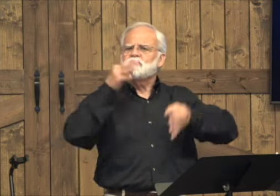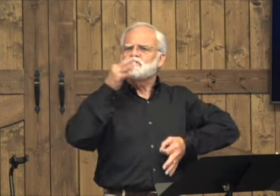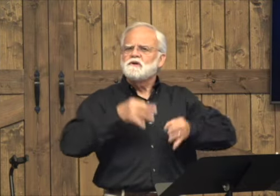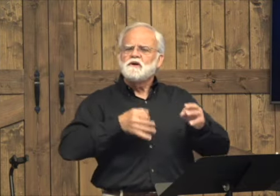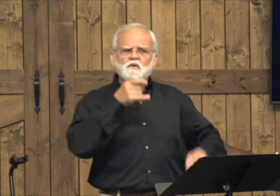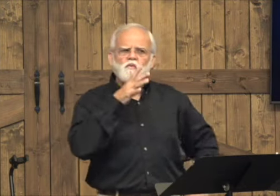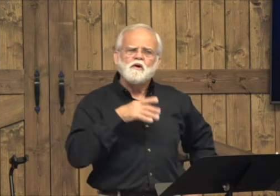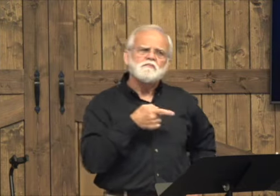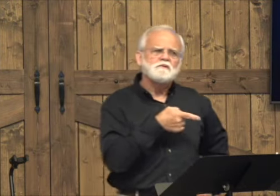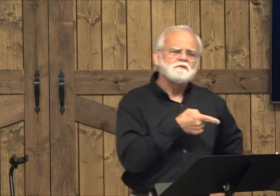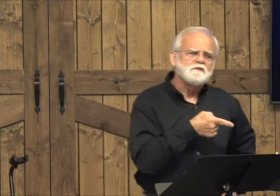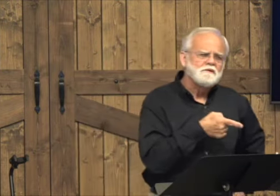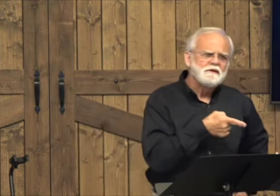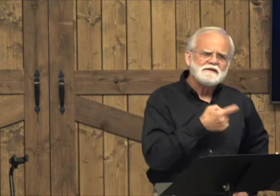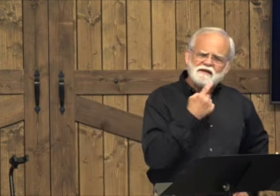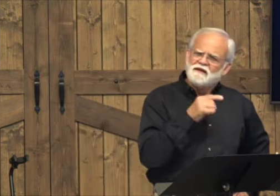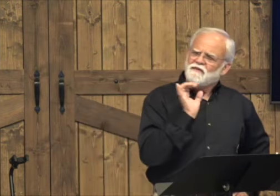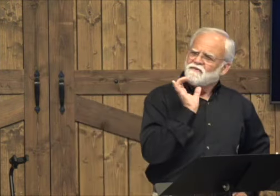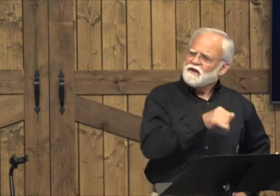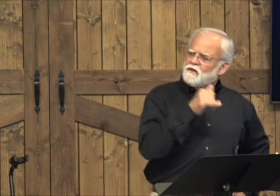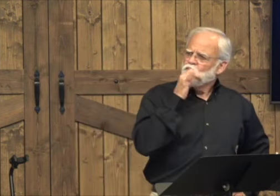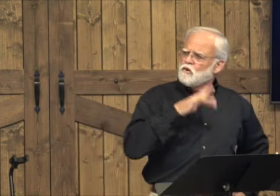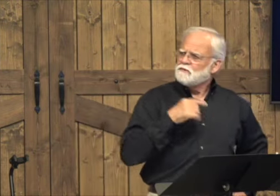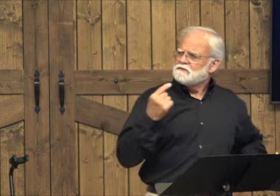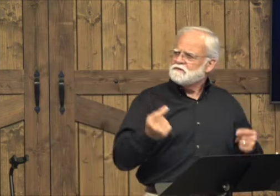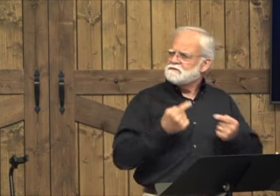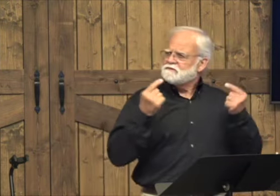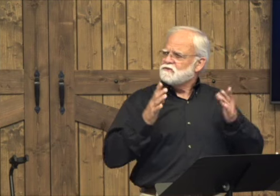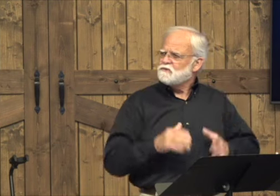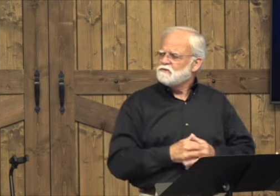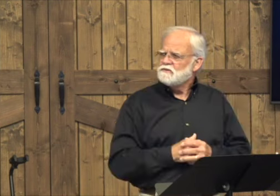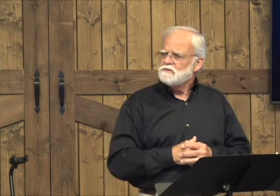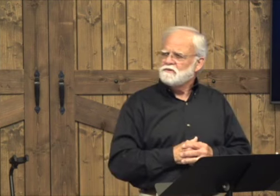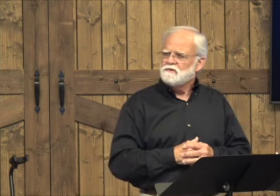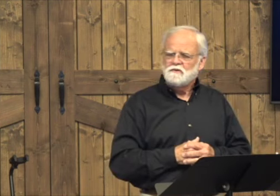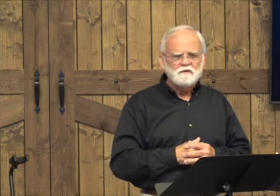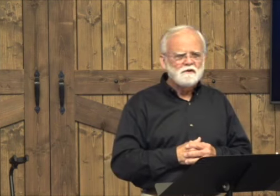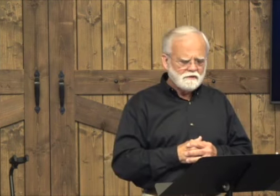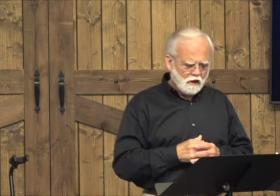You know, the Pharisee was judging the woman that is a sinner.